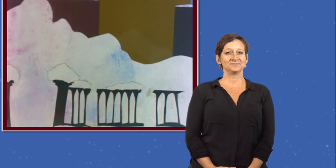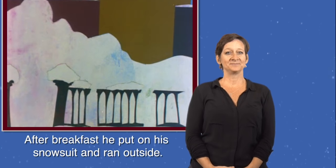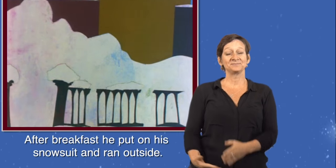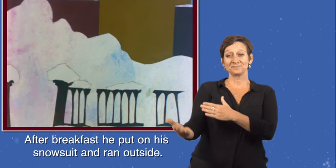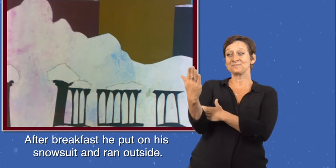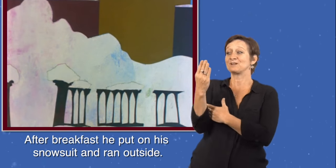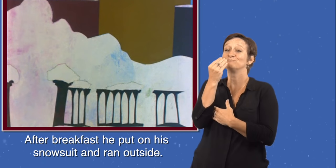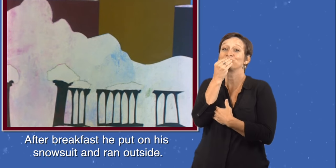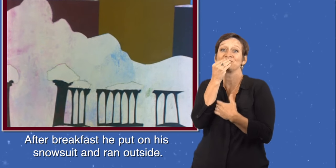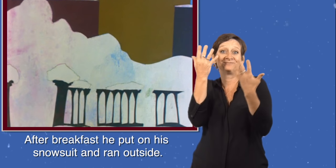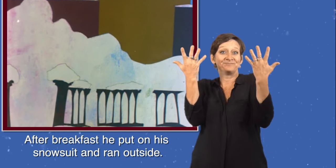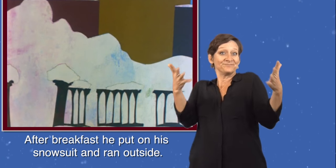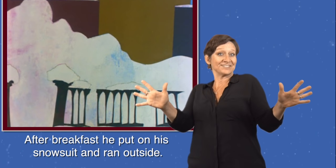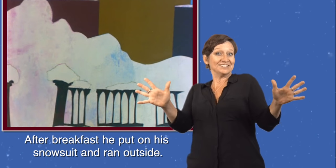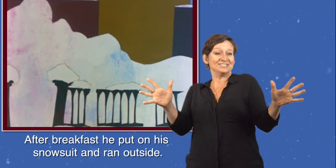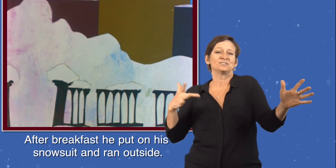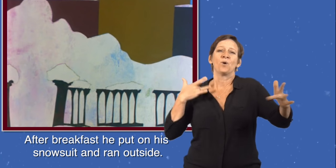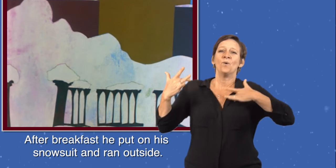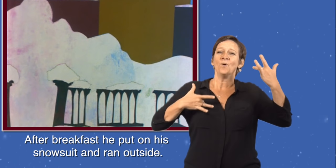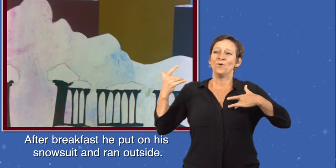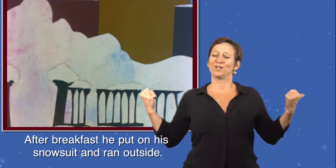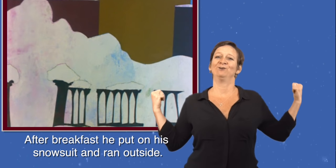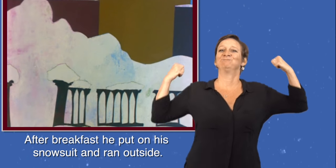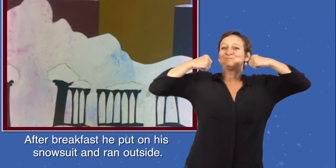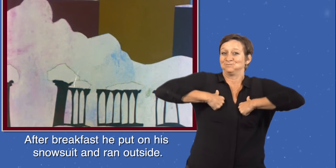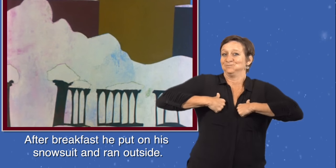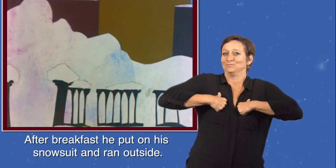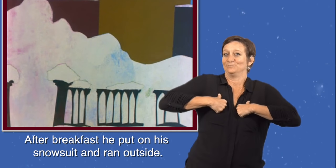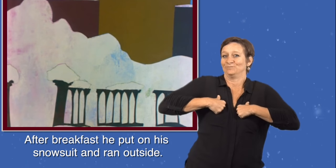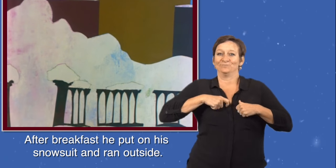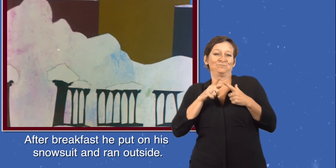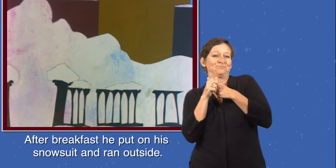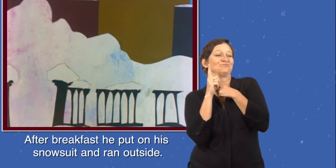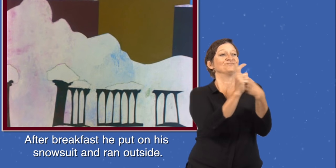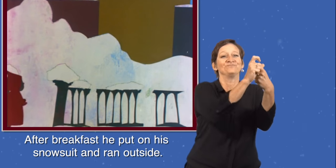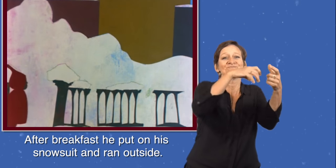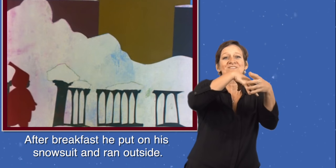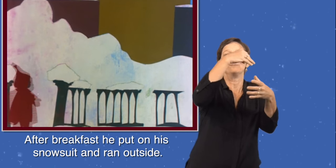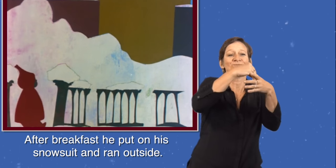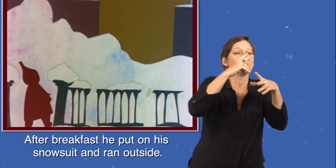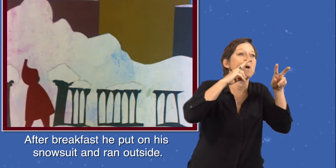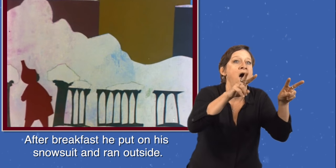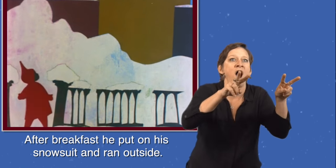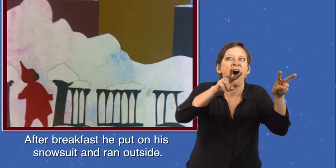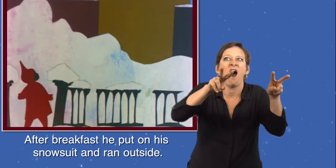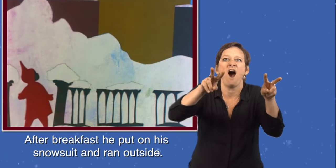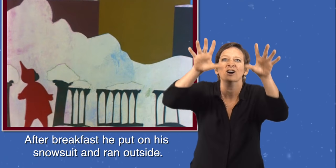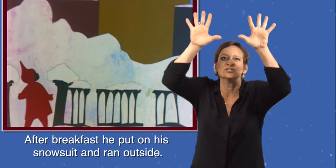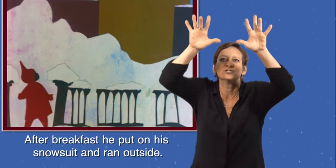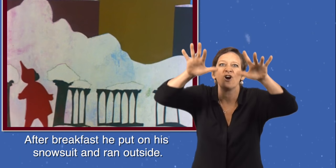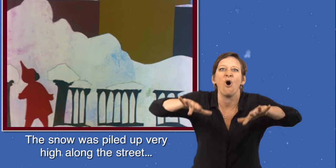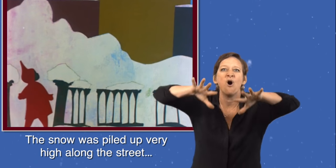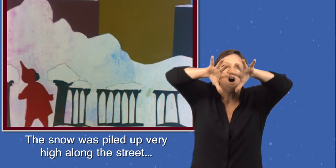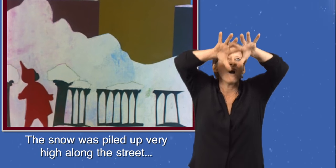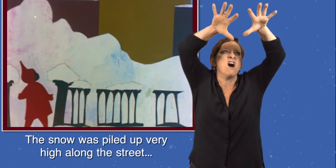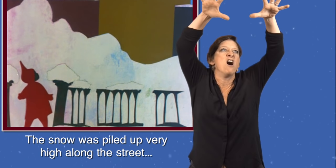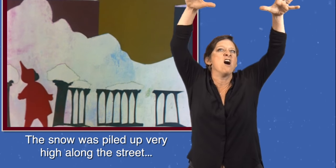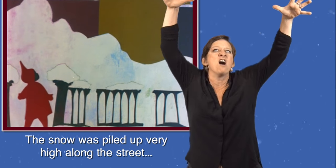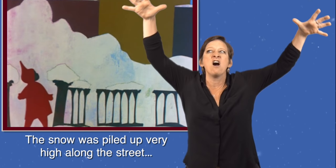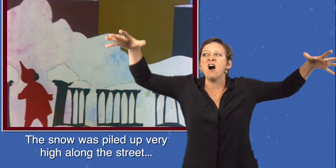After breakfast, he put on his snowsuit and ran outside. The snow was piled up